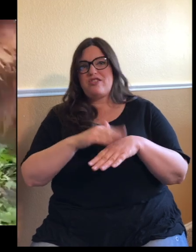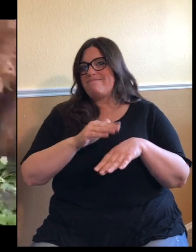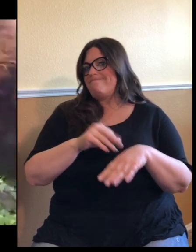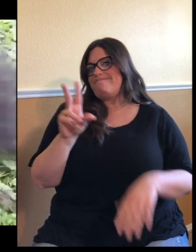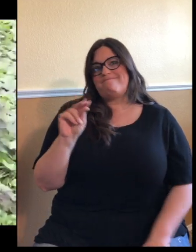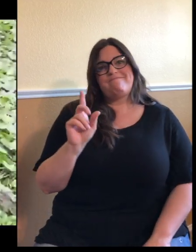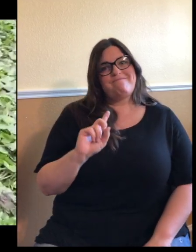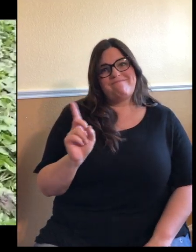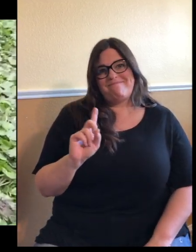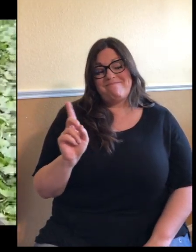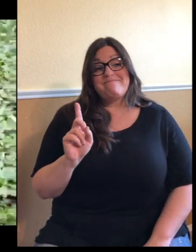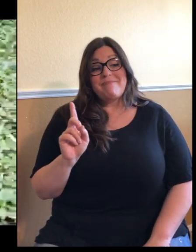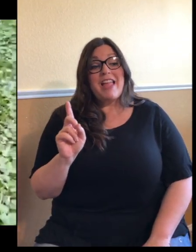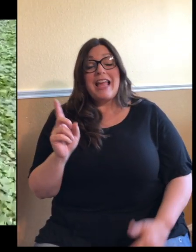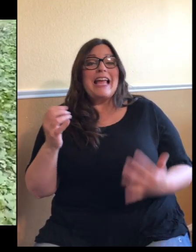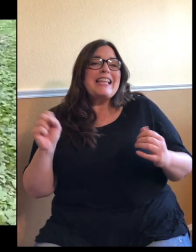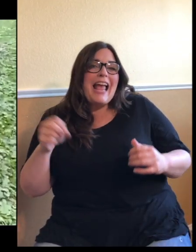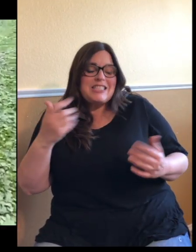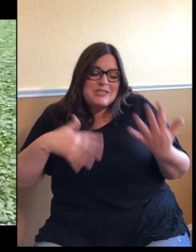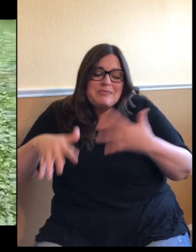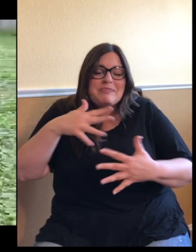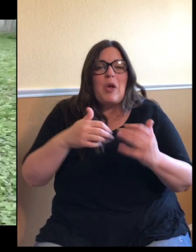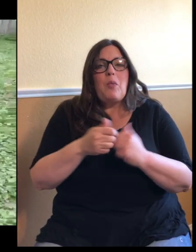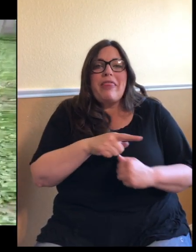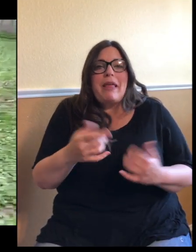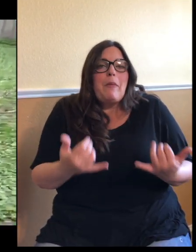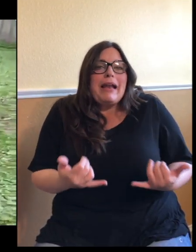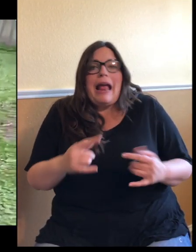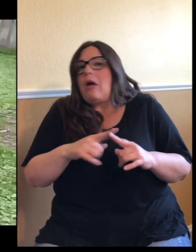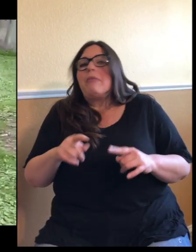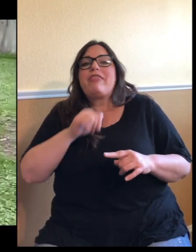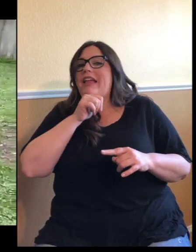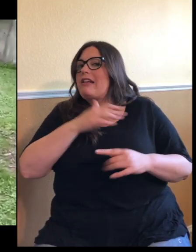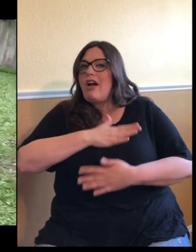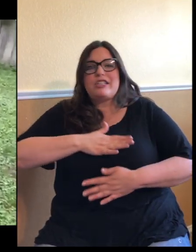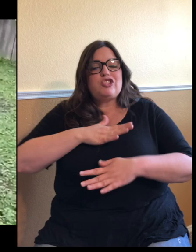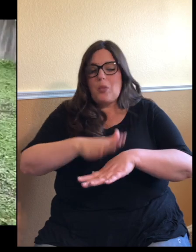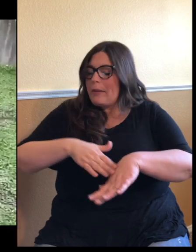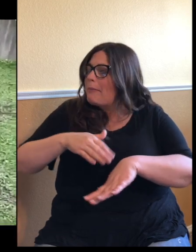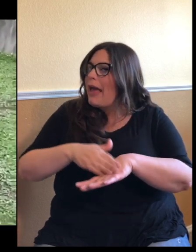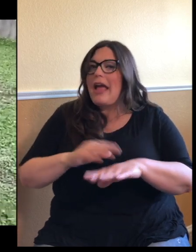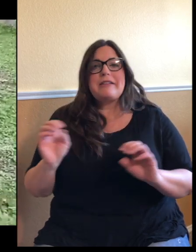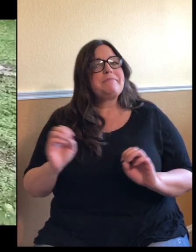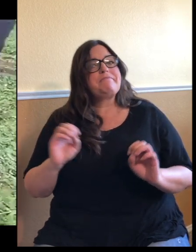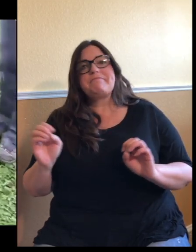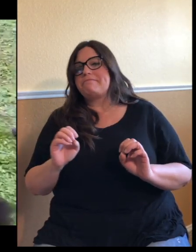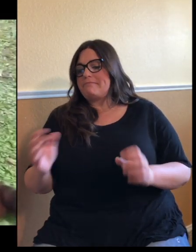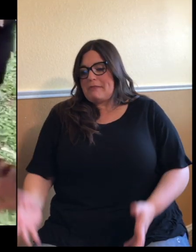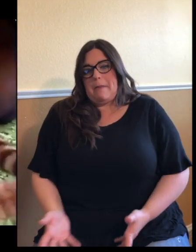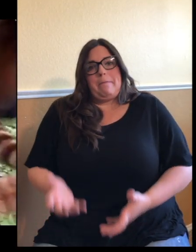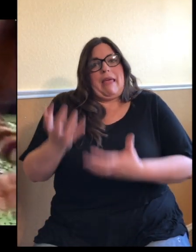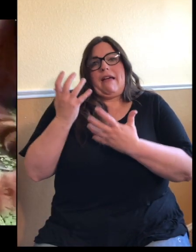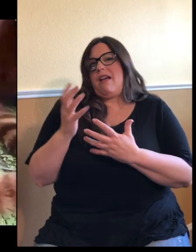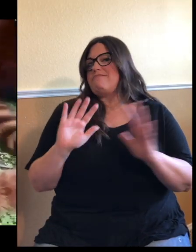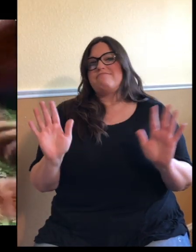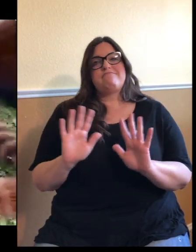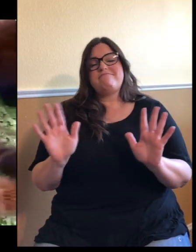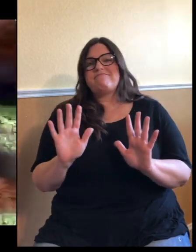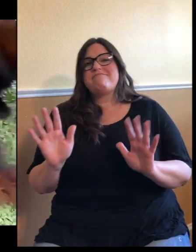Even though we're in here with them, they do not like to be petted. They do not like to be picked up like a cat. They do not enjoy that at all. Those,